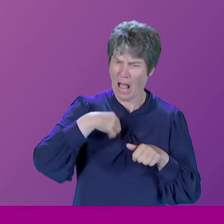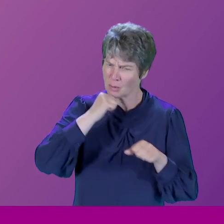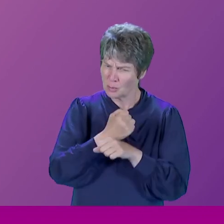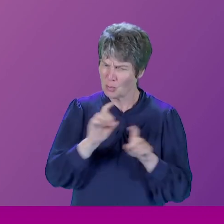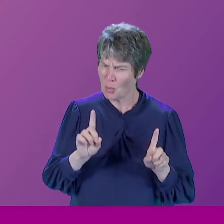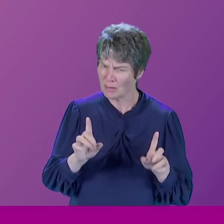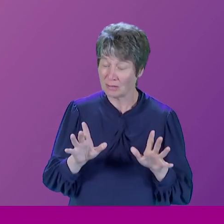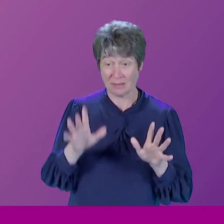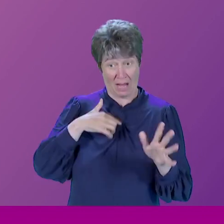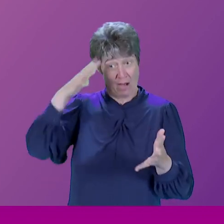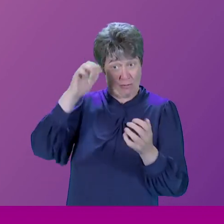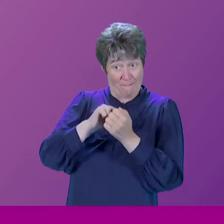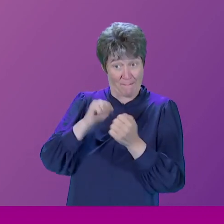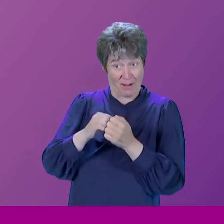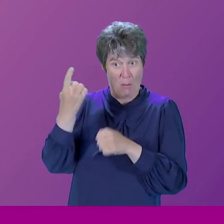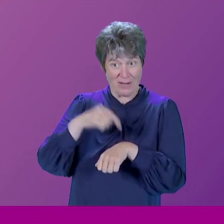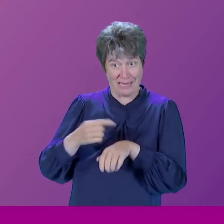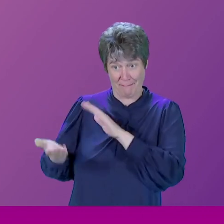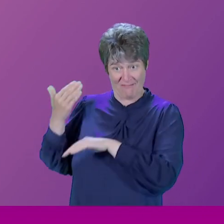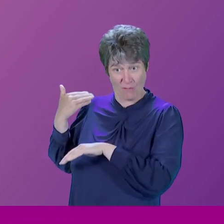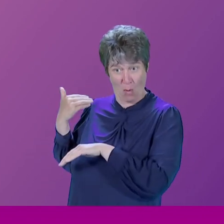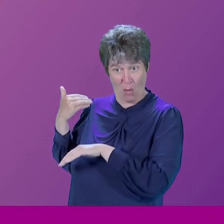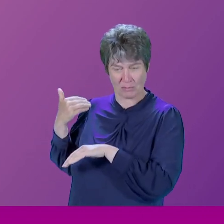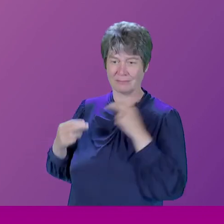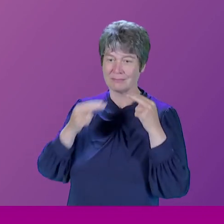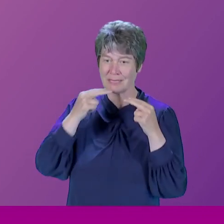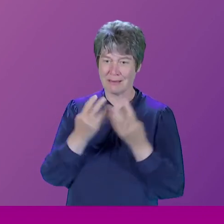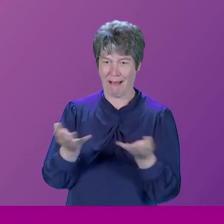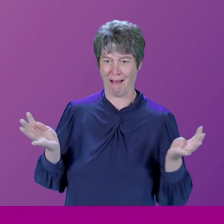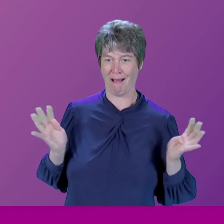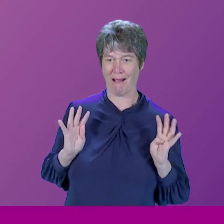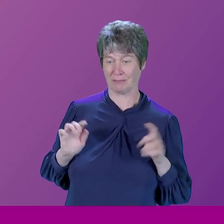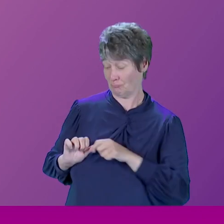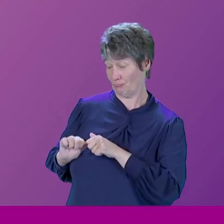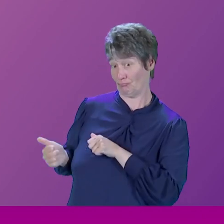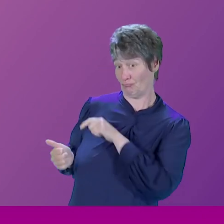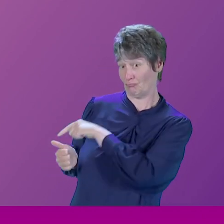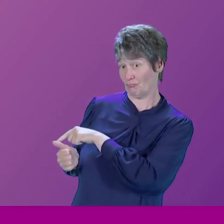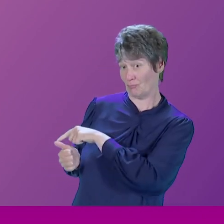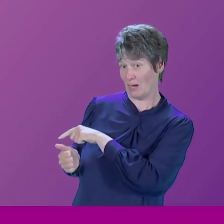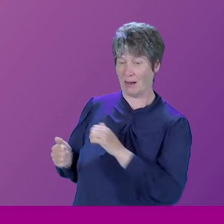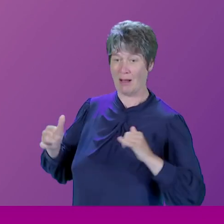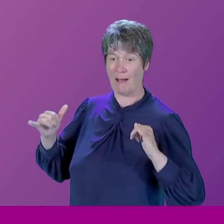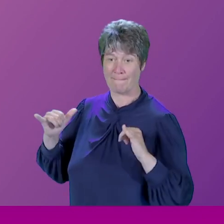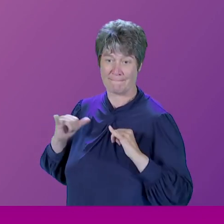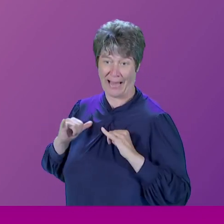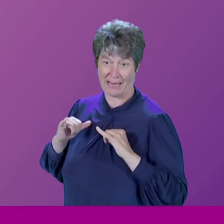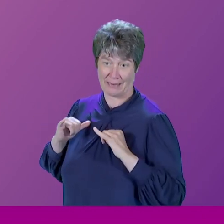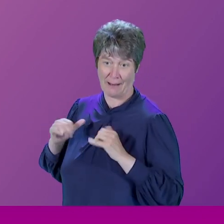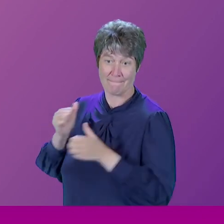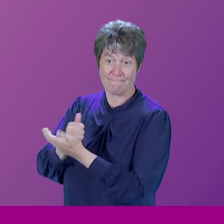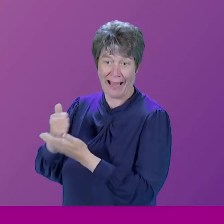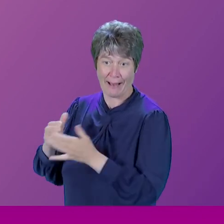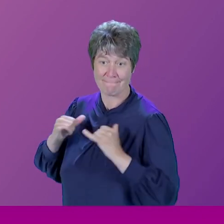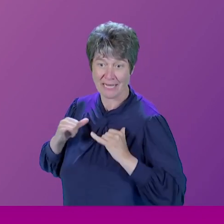remember once sitting at dinner next to a bank manager. And I said to him, oh, you know, tell me about your life. And he said, I used to be a Spitfire pilot in the